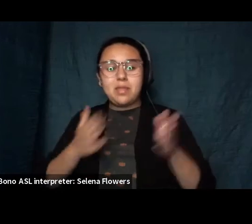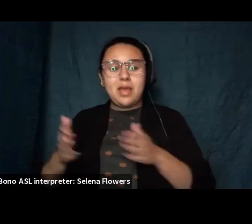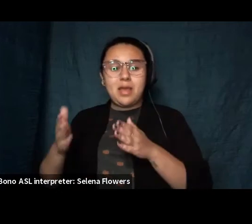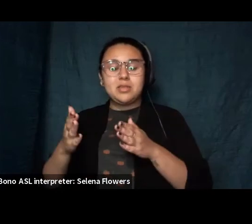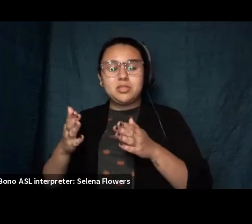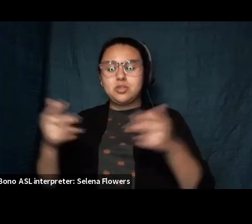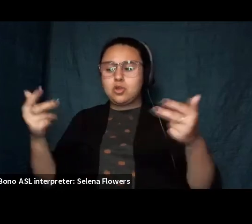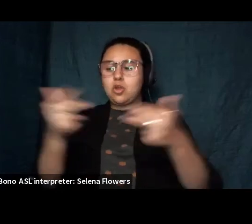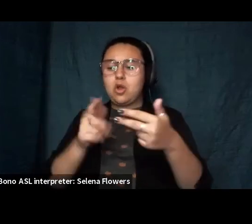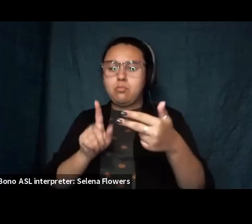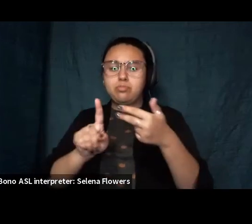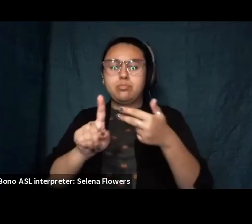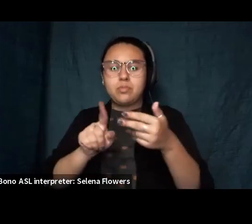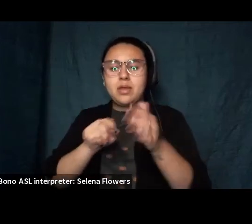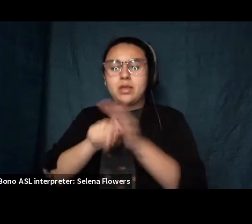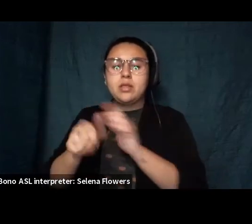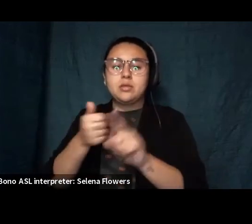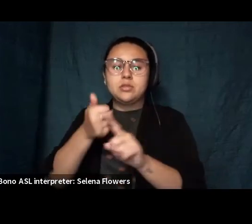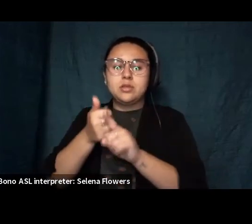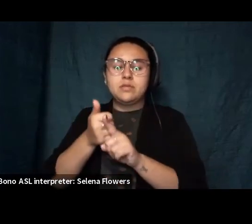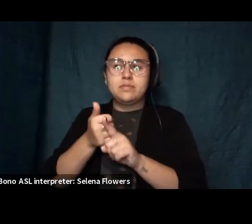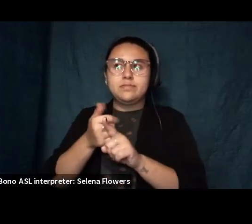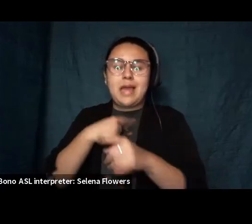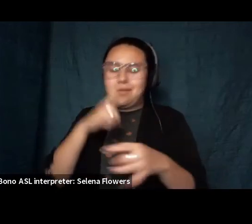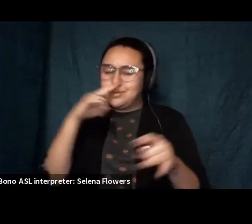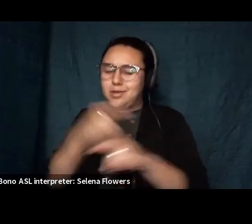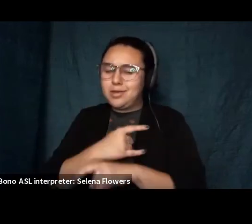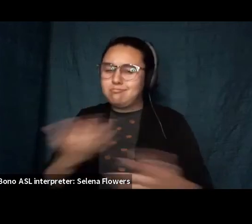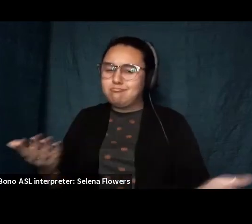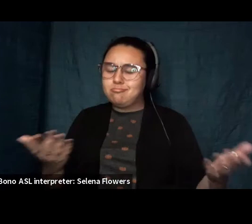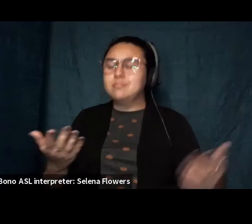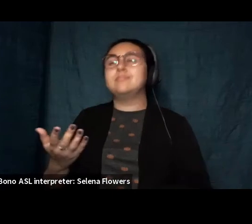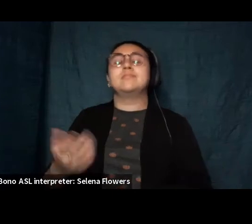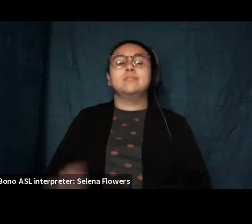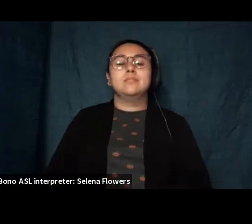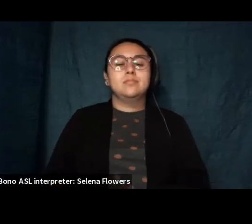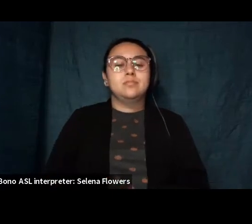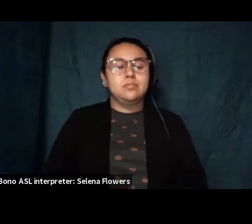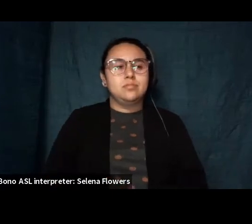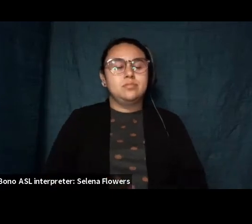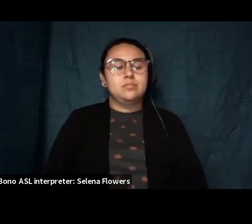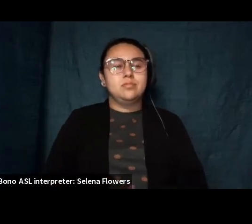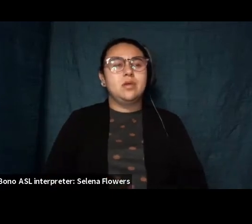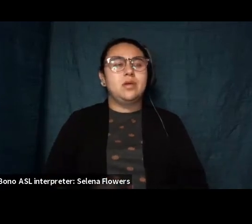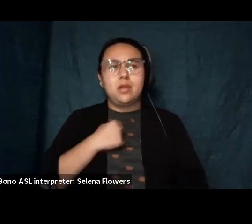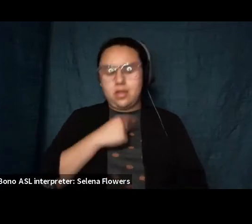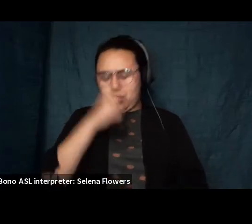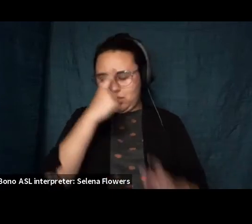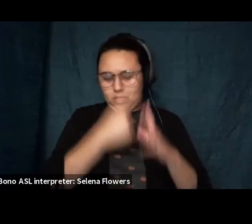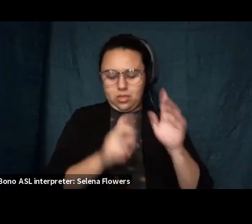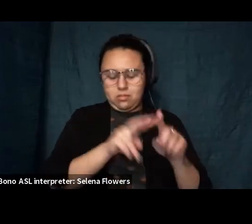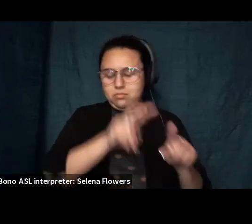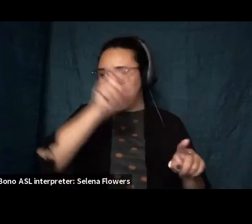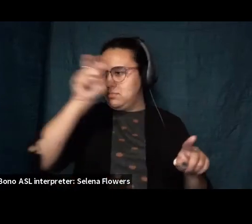and kill herself so much for sarcasm another skip hours later i woke up in the cliche